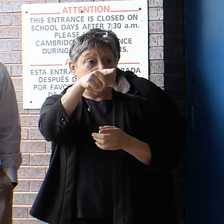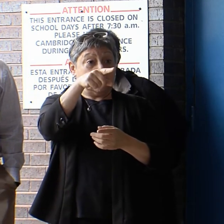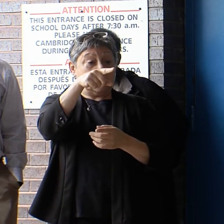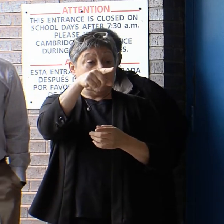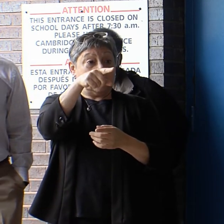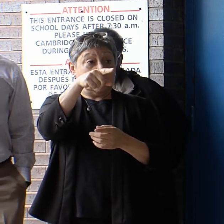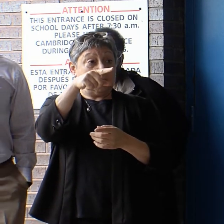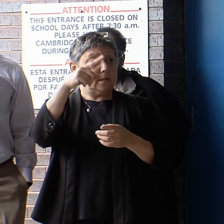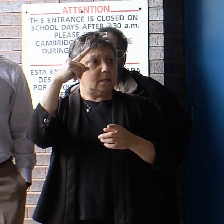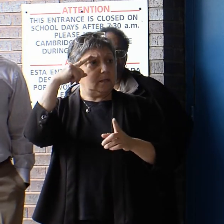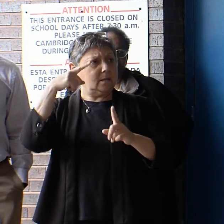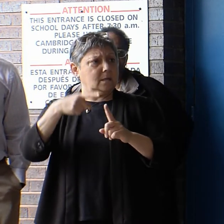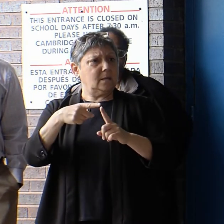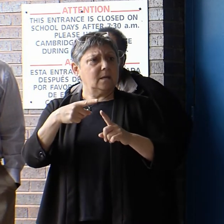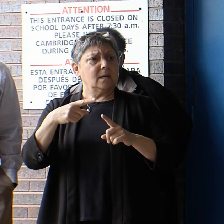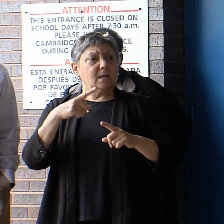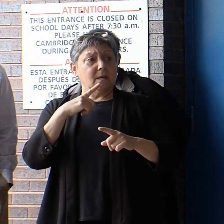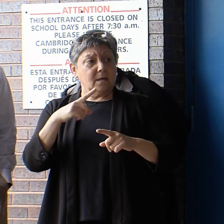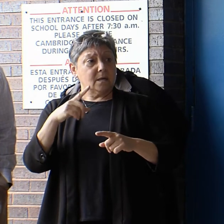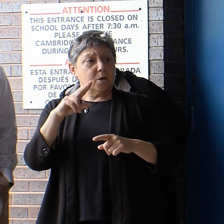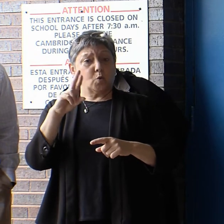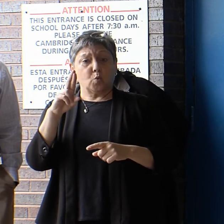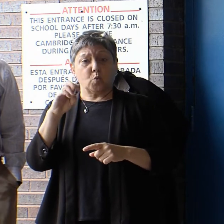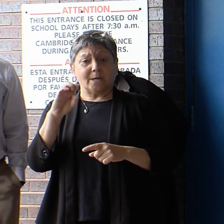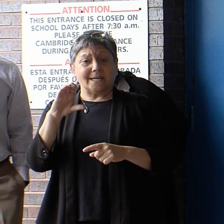playing into this new deal plan that you have?